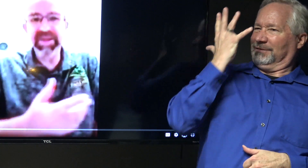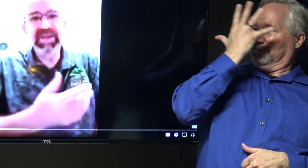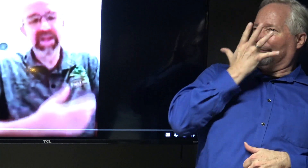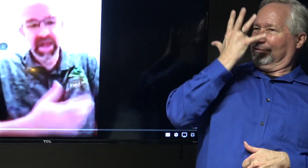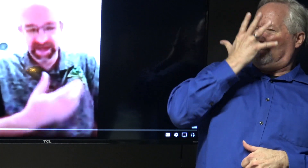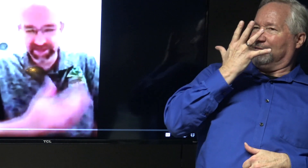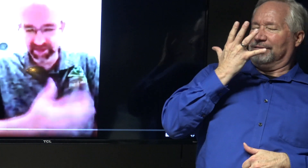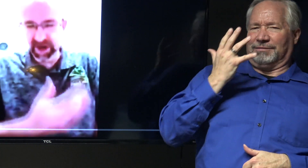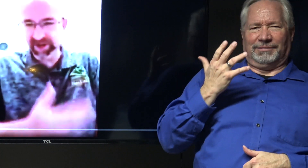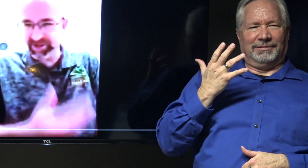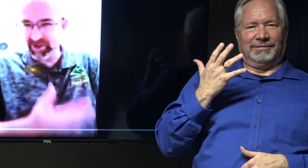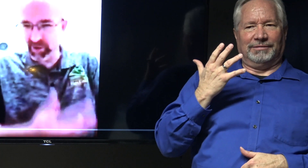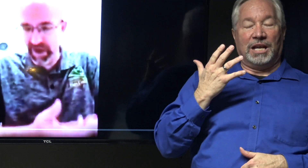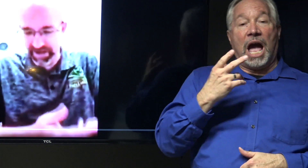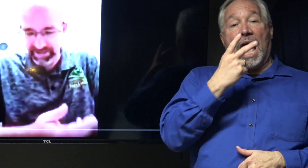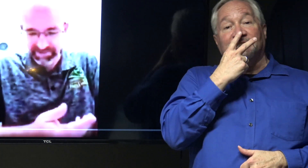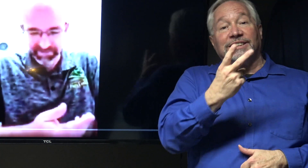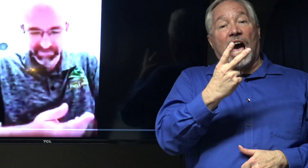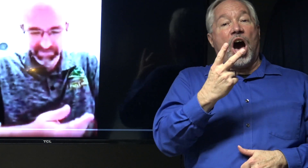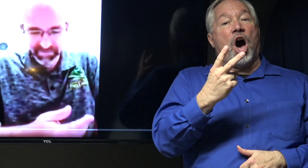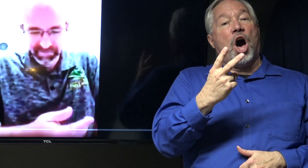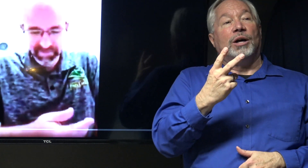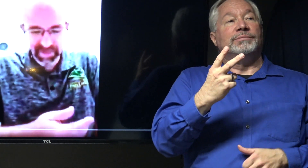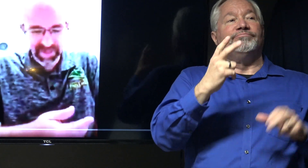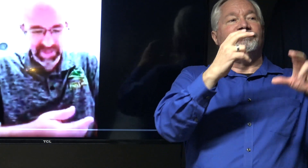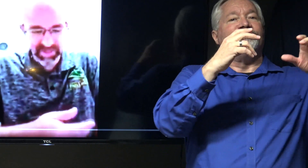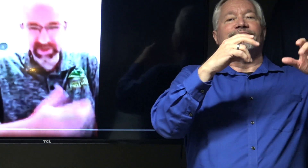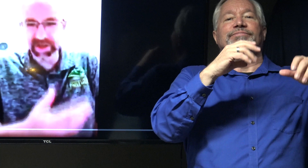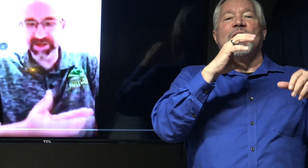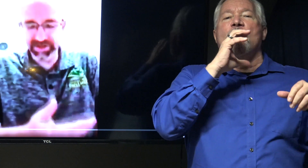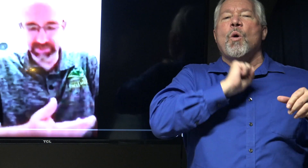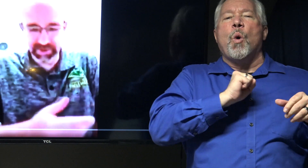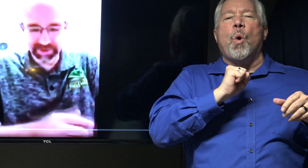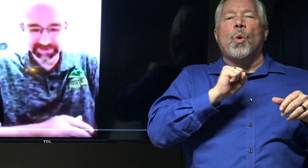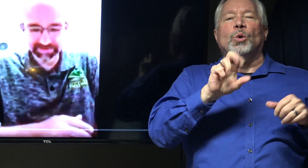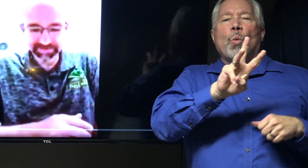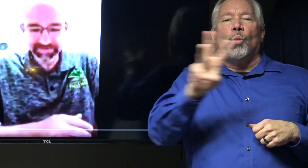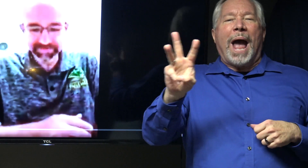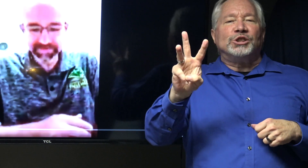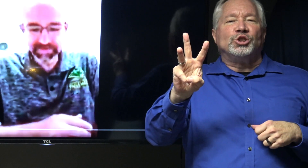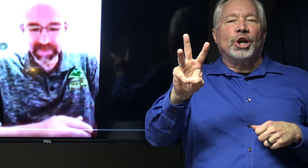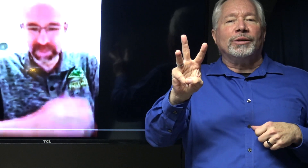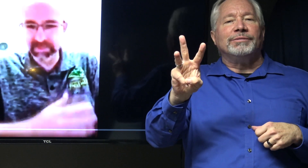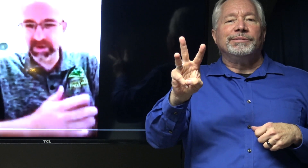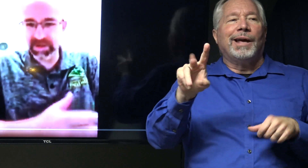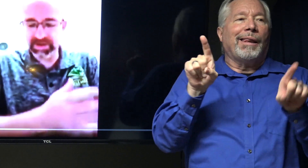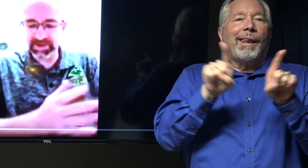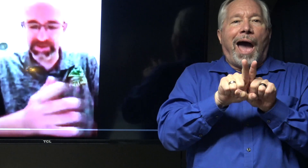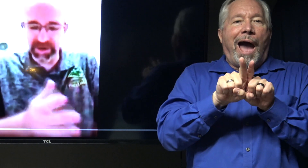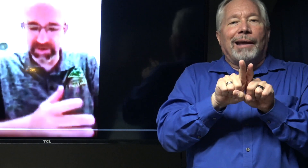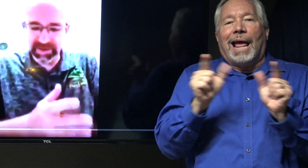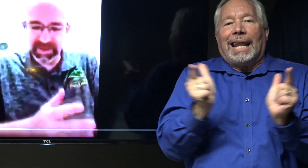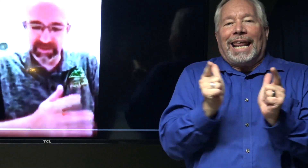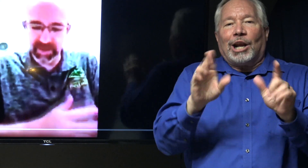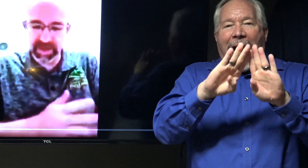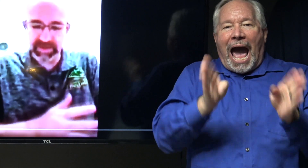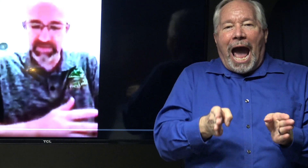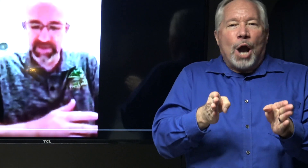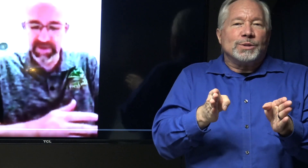Then, I saw a Conestoga wagon. Think a little house on the prairie. And Kamala Harris was driving that wagon.